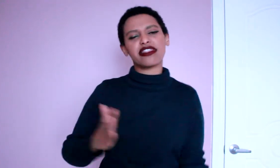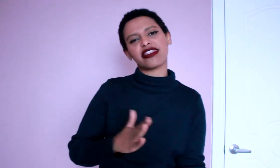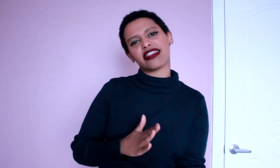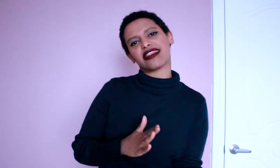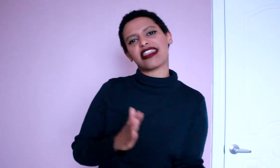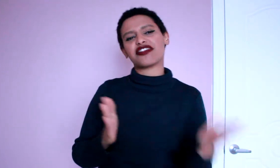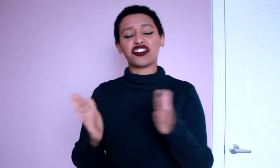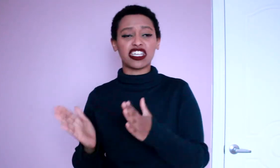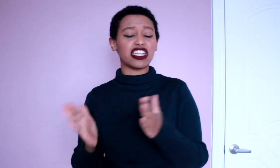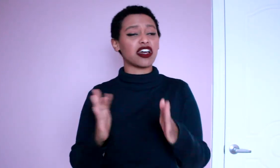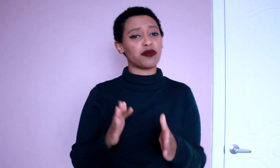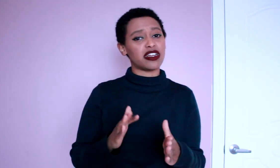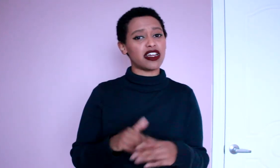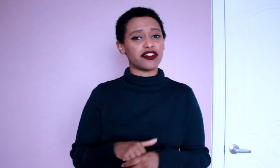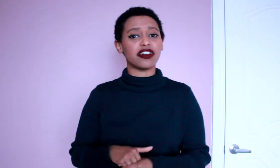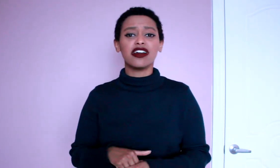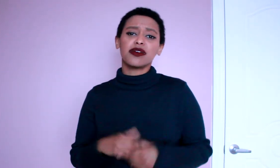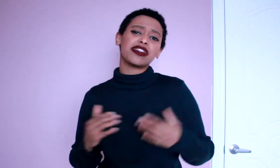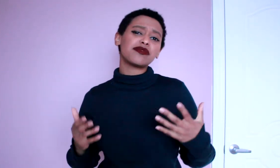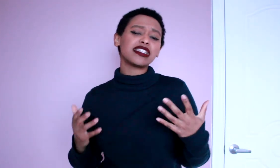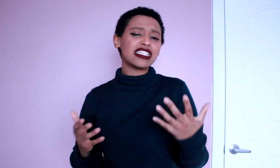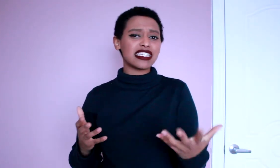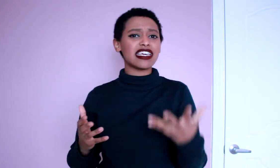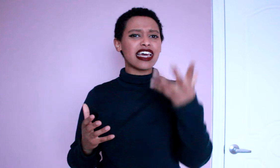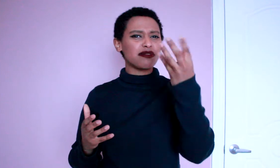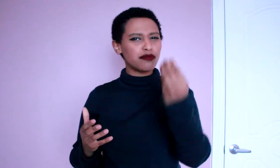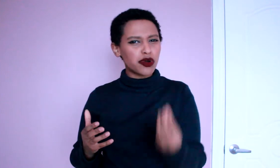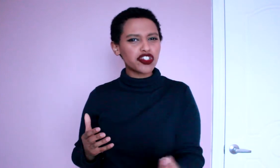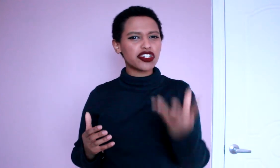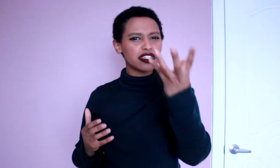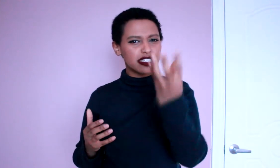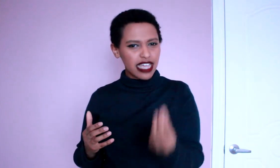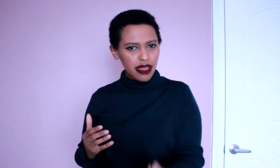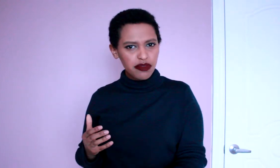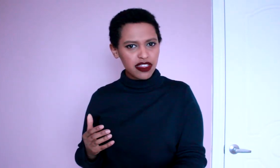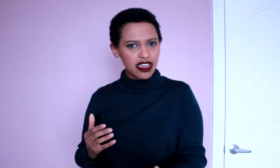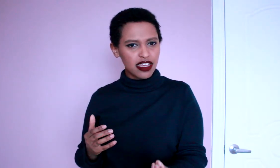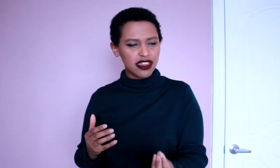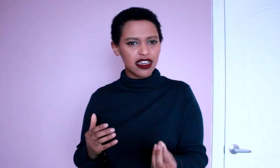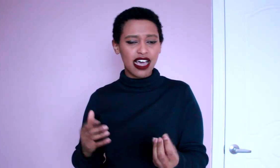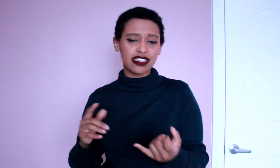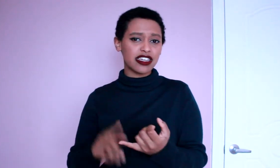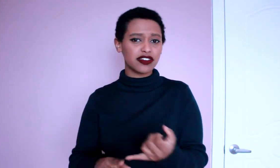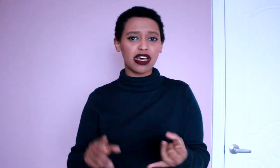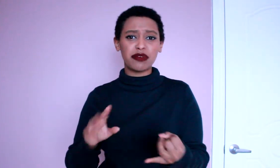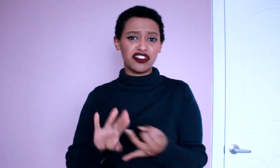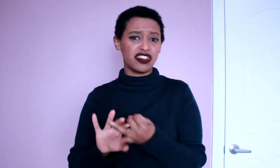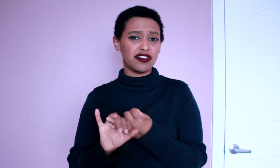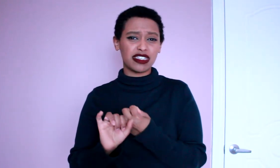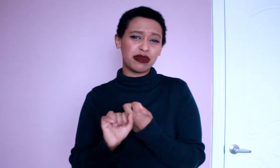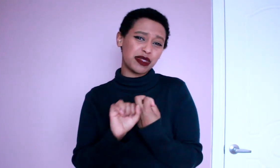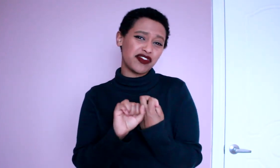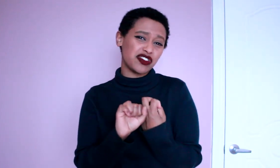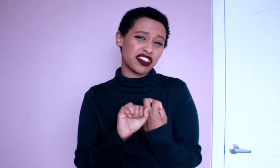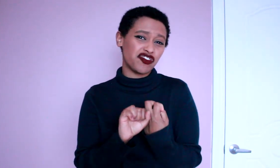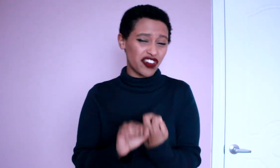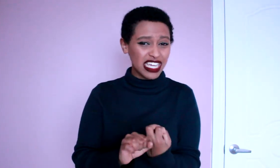that they're leaning on one another. We didn't really see that emotional depth and as they geared up and sometimes even during their fight